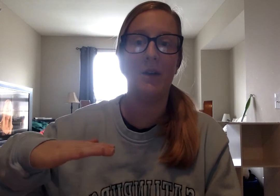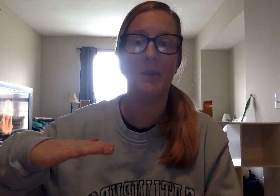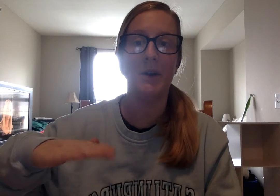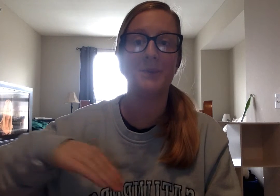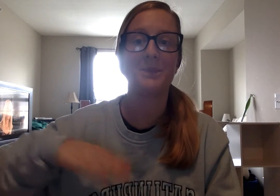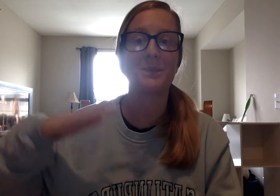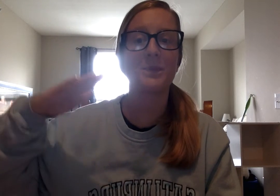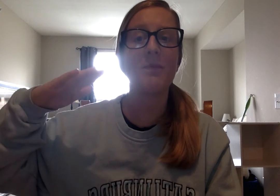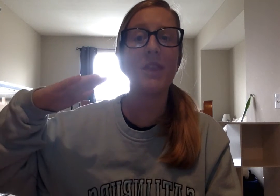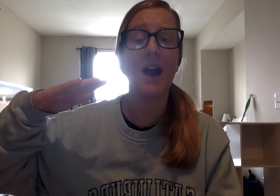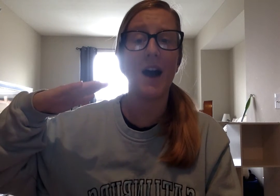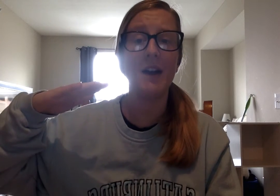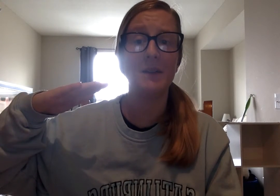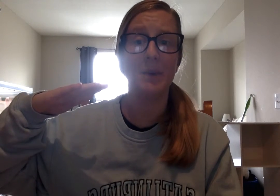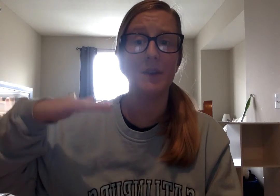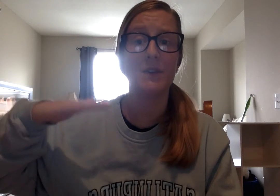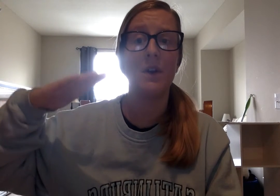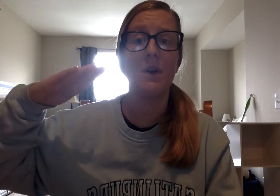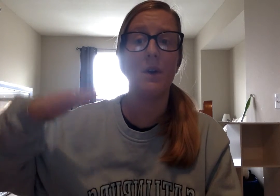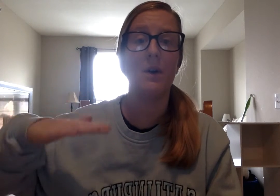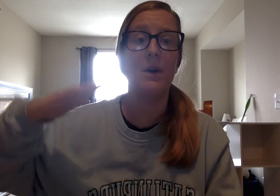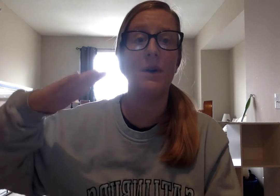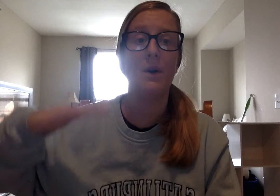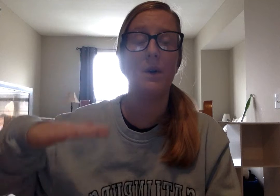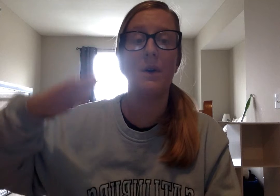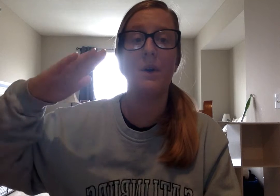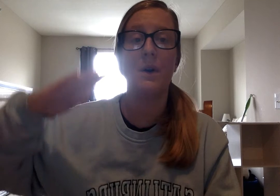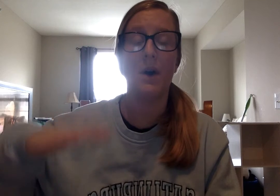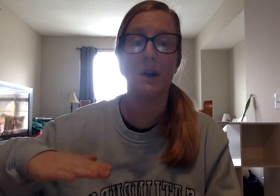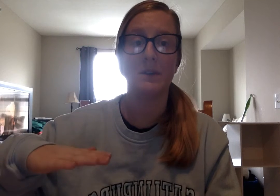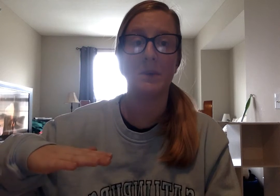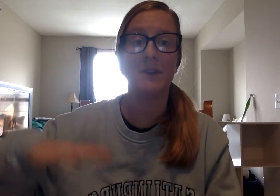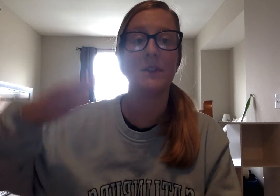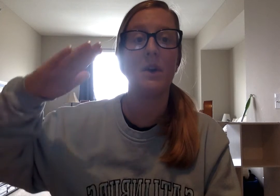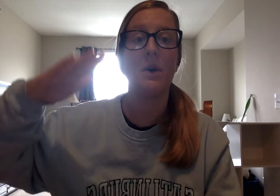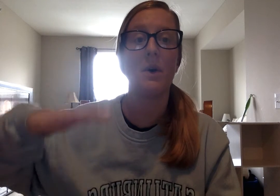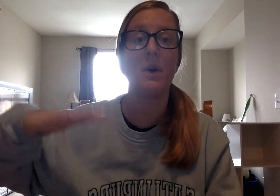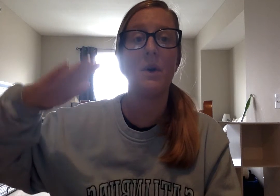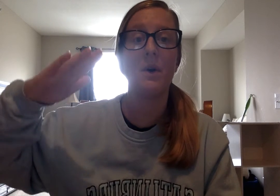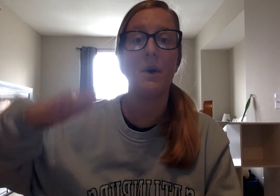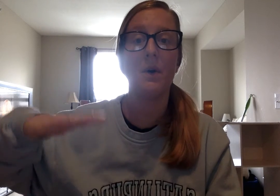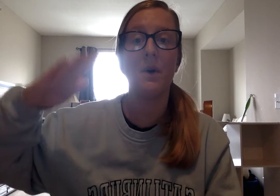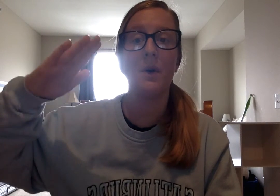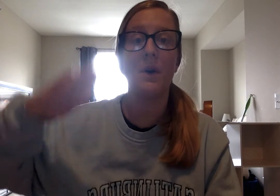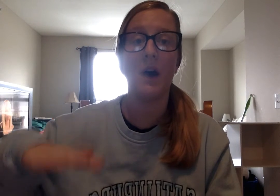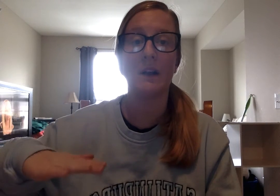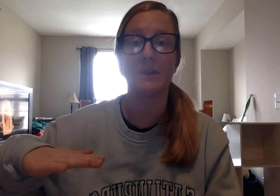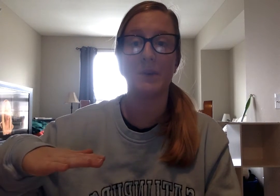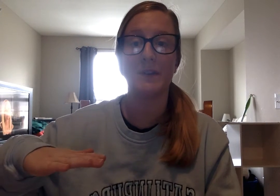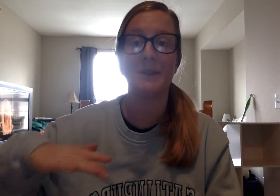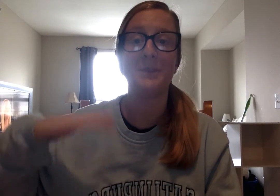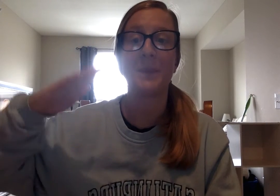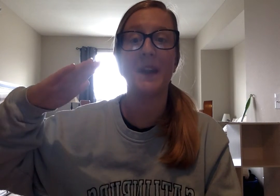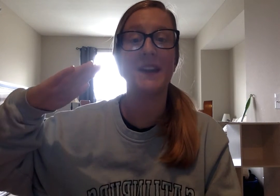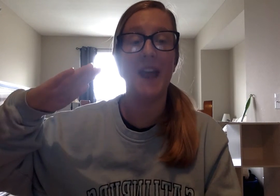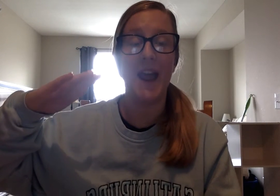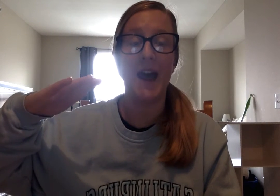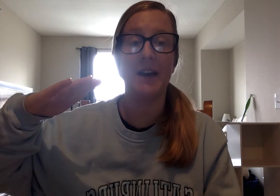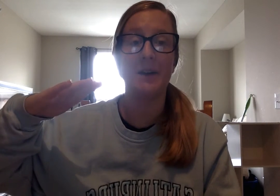Elmo. Octopus. Uh, uh, octopus. Uh, uh, octopus. An atom.